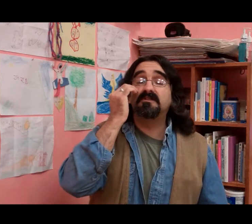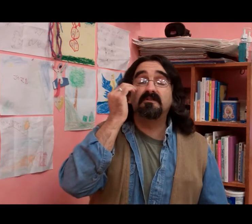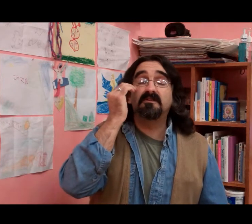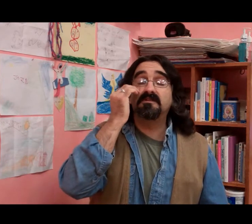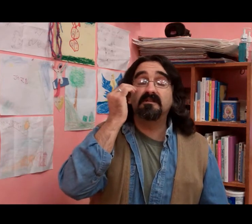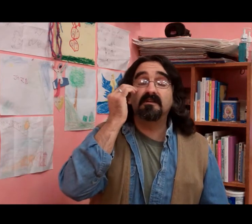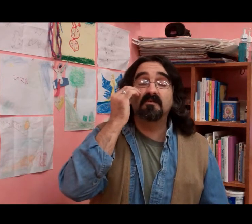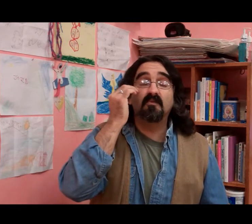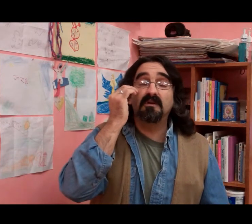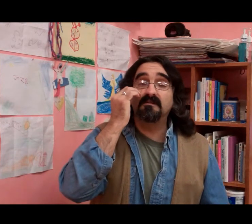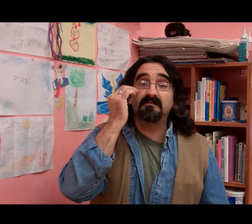longing, and wondering,